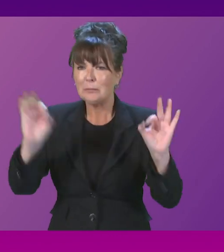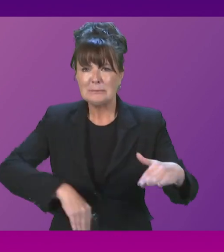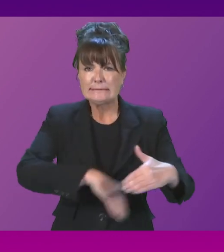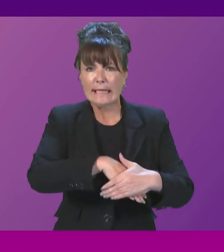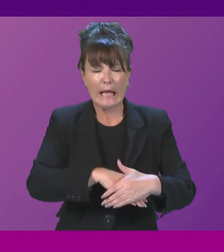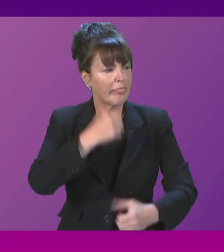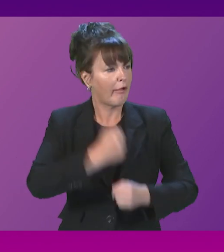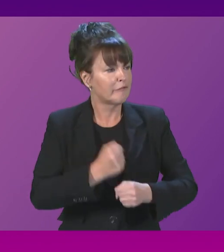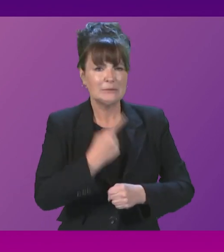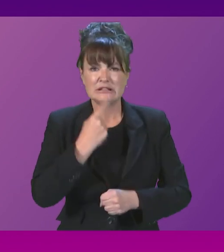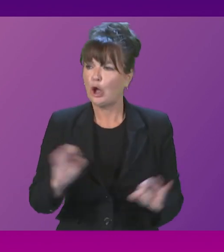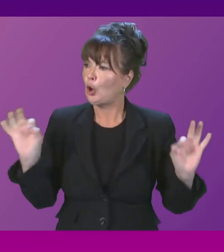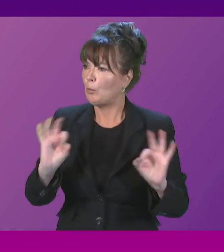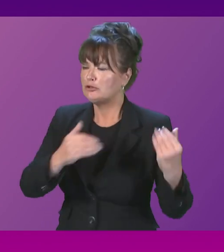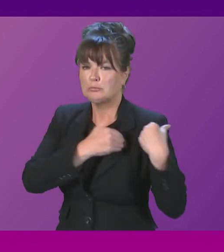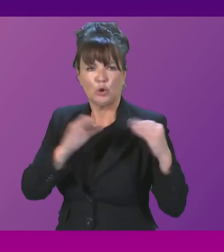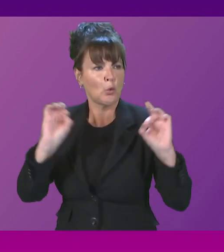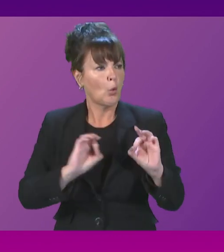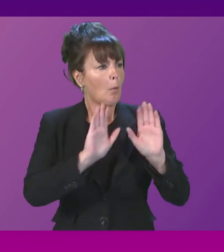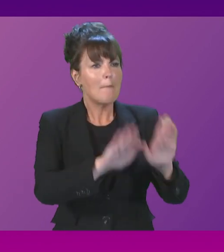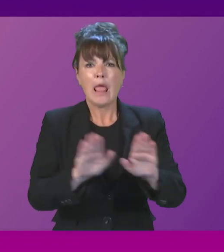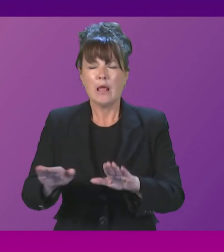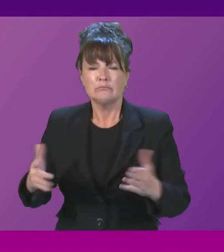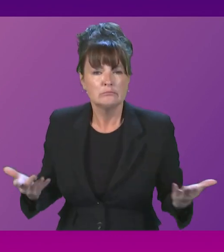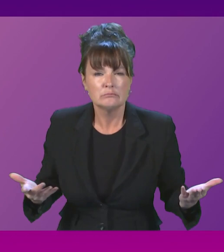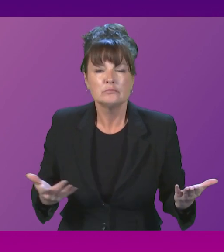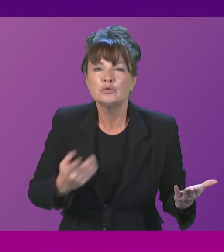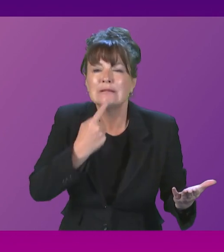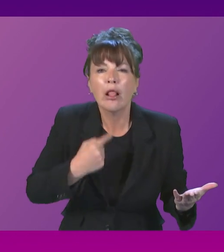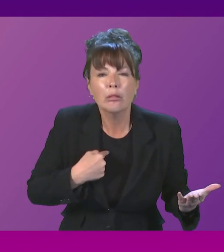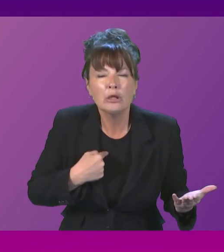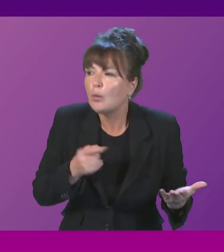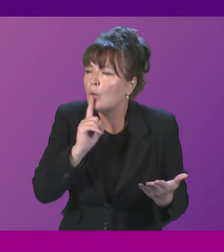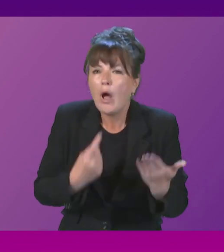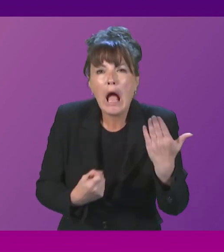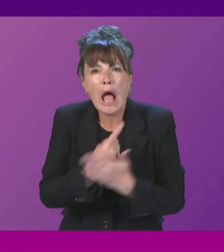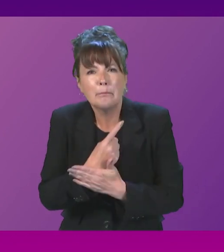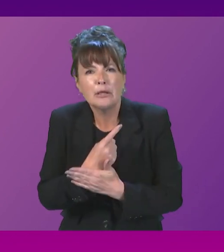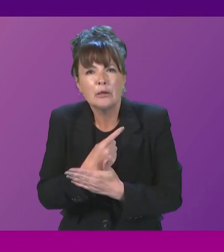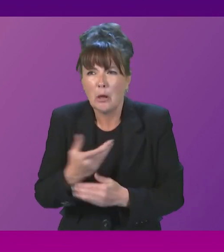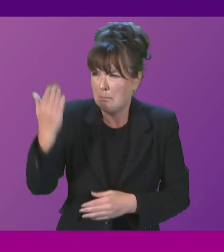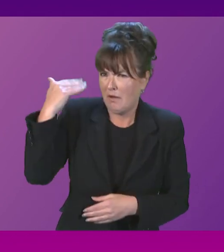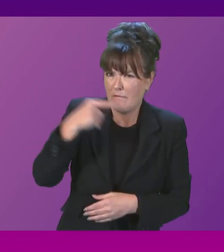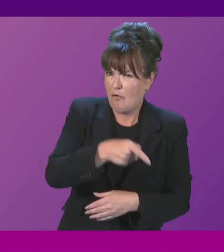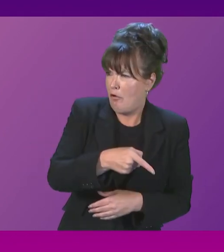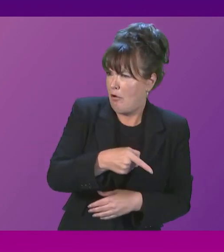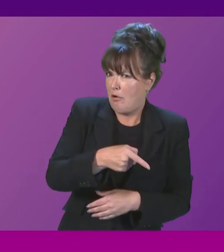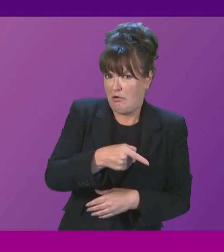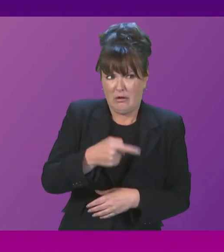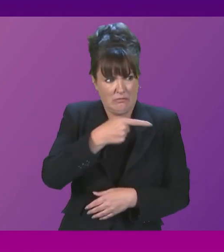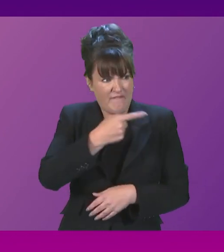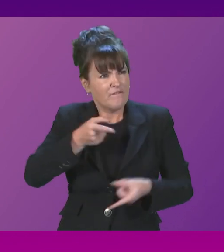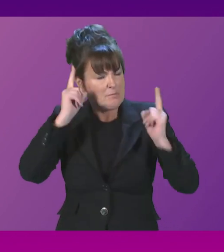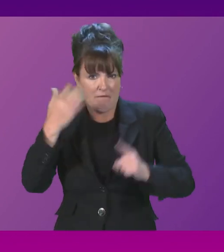and nobody is to blame. Just what happened to the First Minister who used to have a monthly photo call at Ferguson